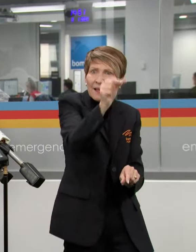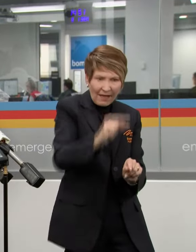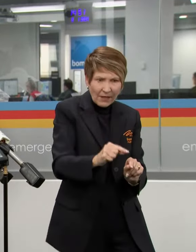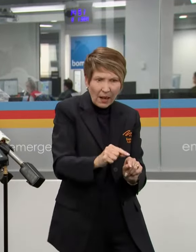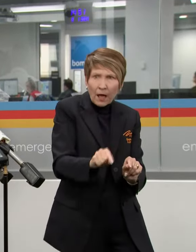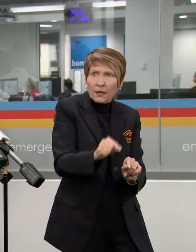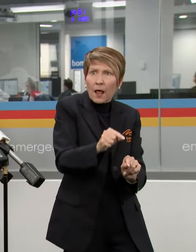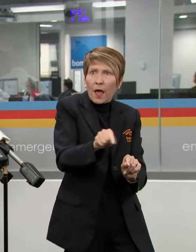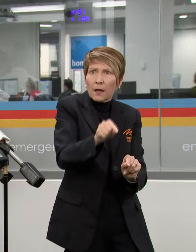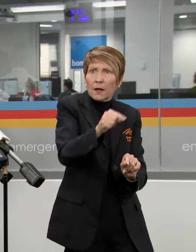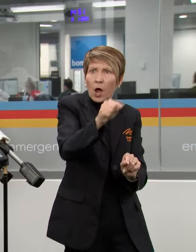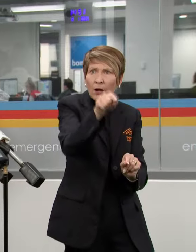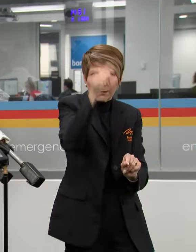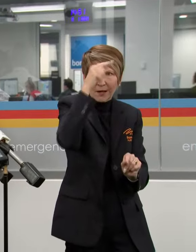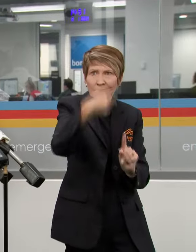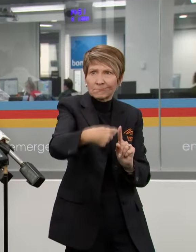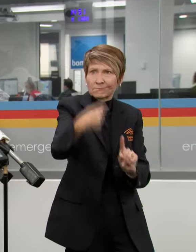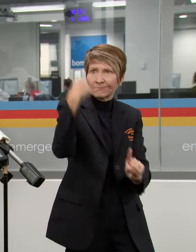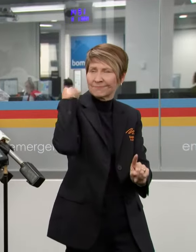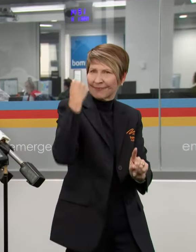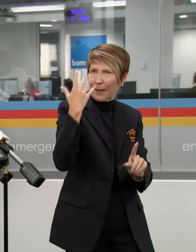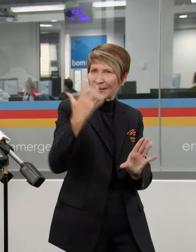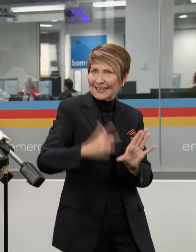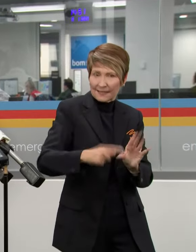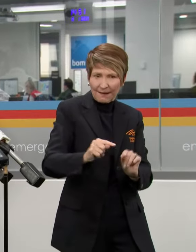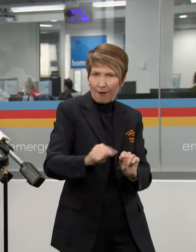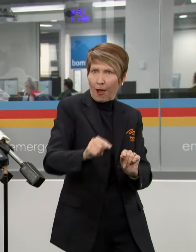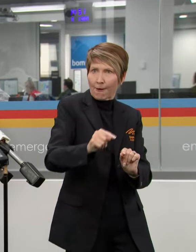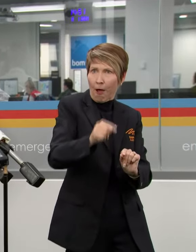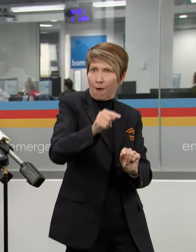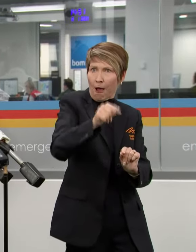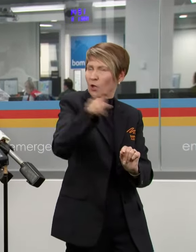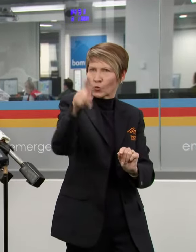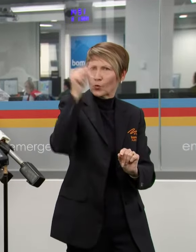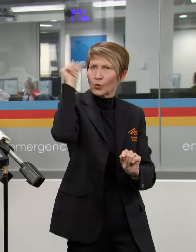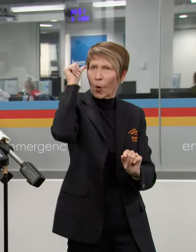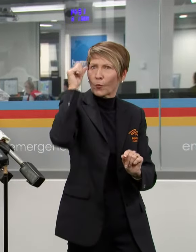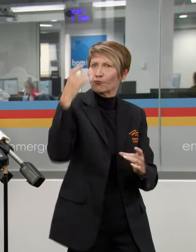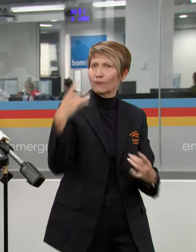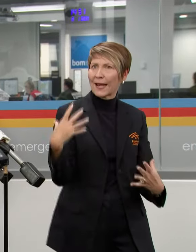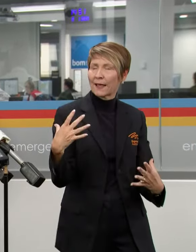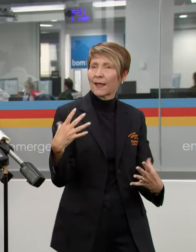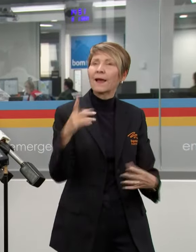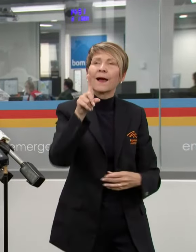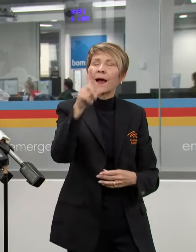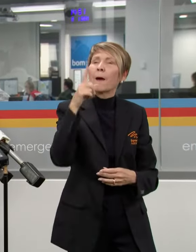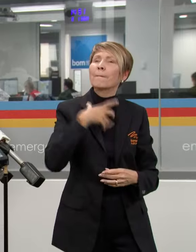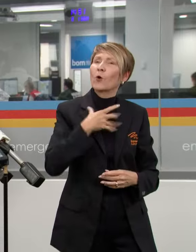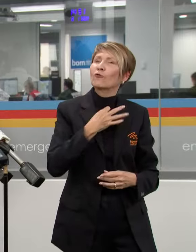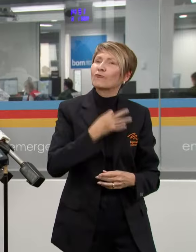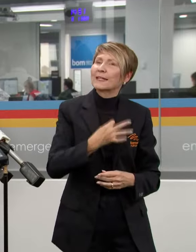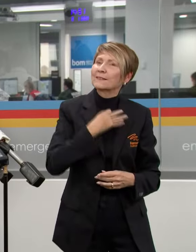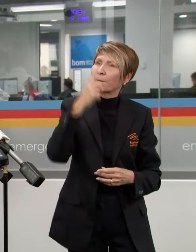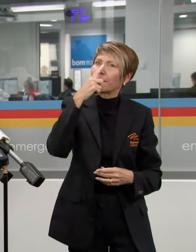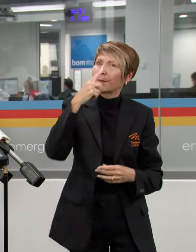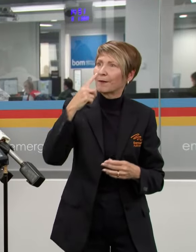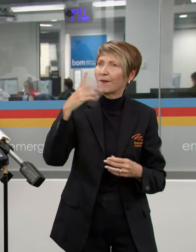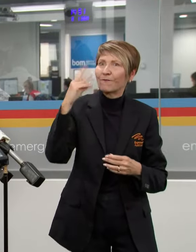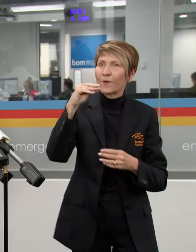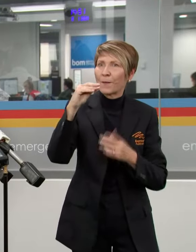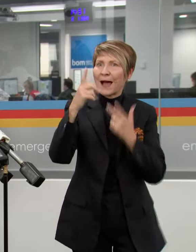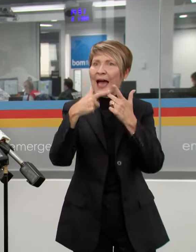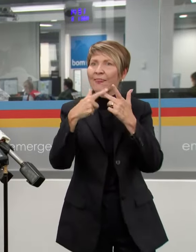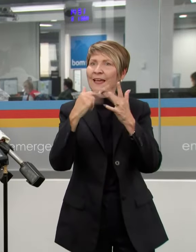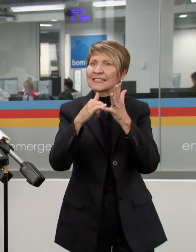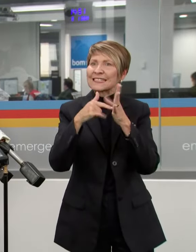that. But at this time of the year, we have a lot of people on holidays. Those people on holidays may not know the risks in those areas. So we ask those people